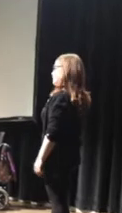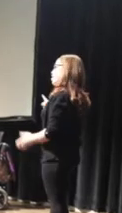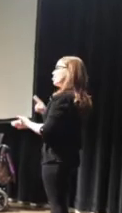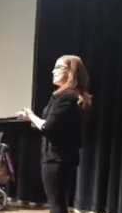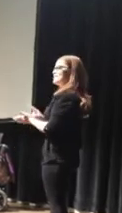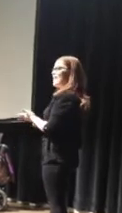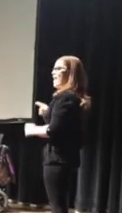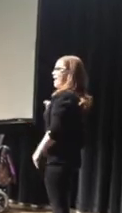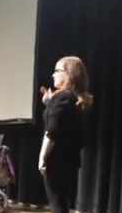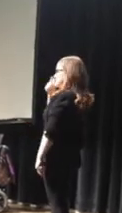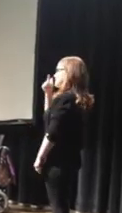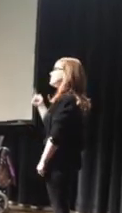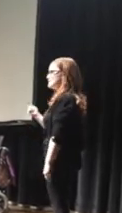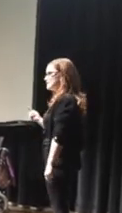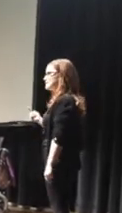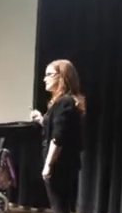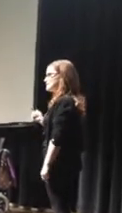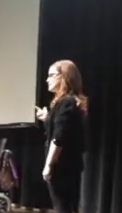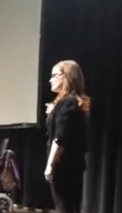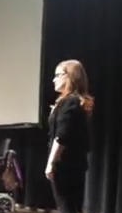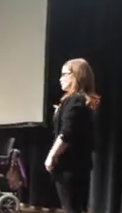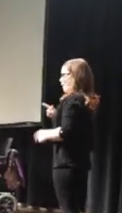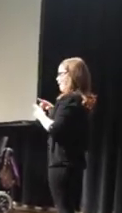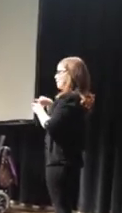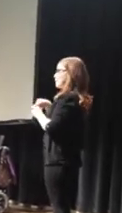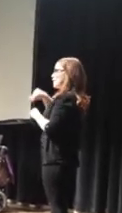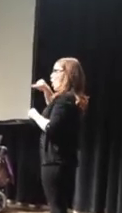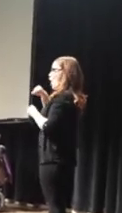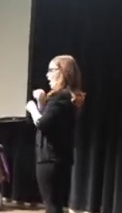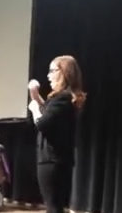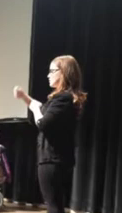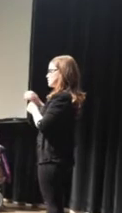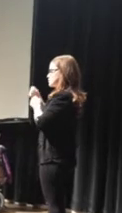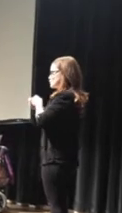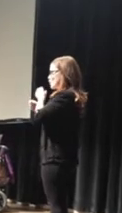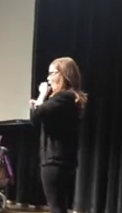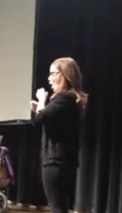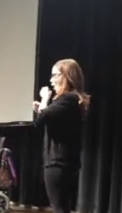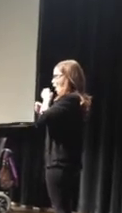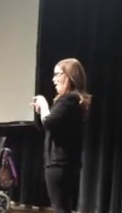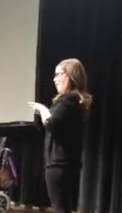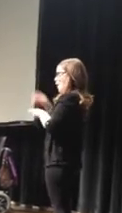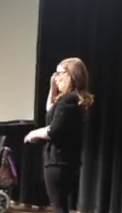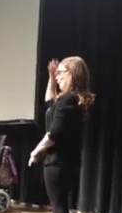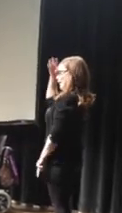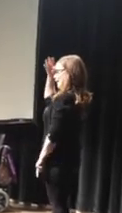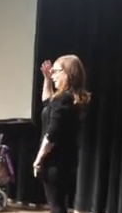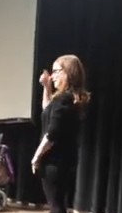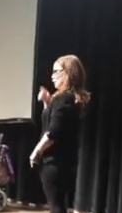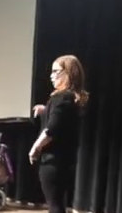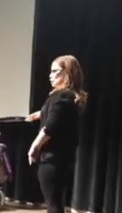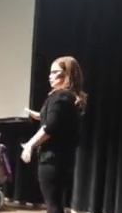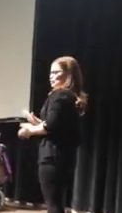who was 17. She sucked bananas like a queen. Dirty, dangerous and